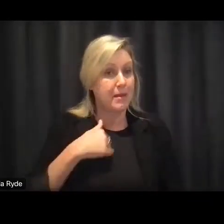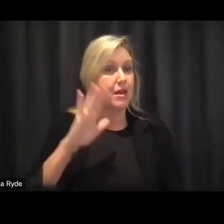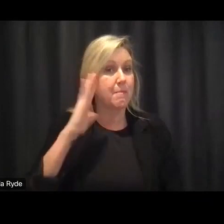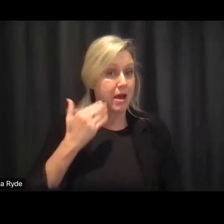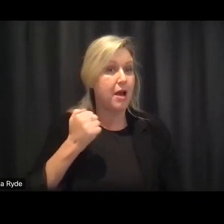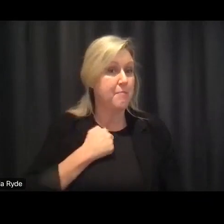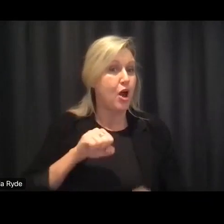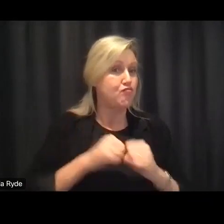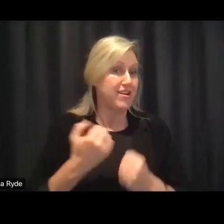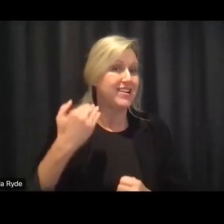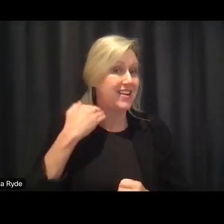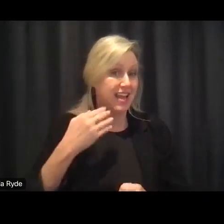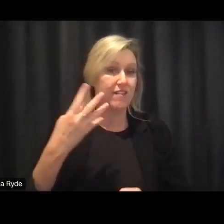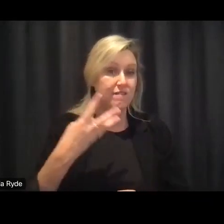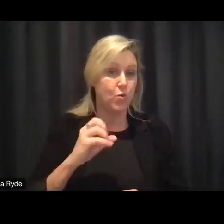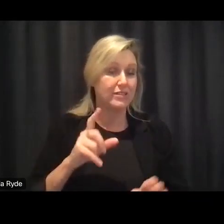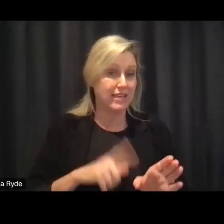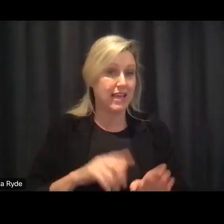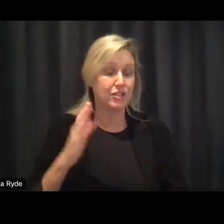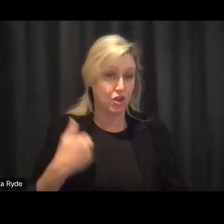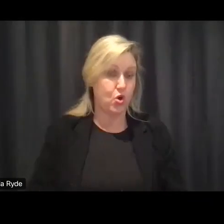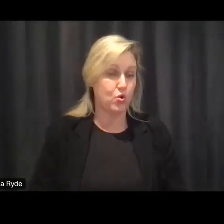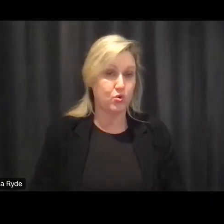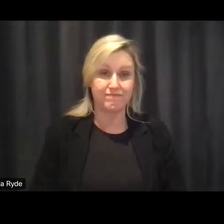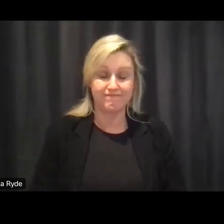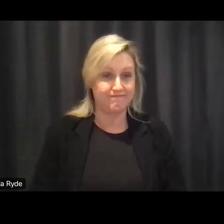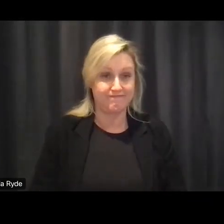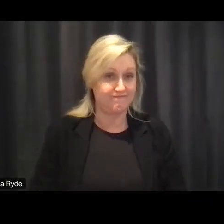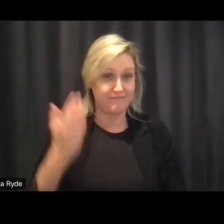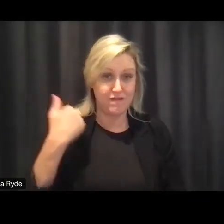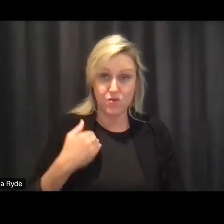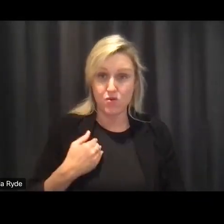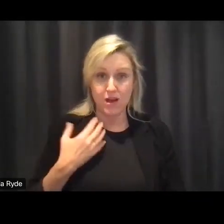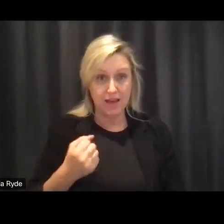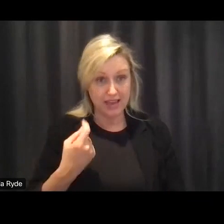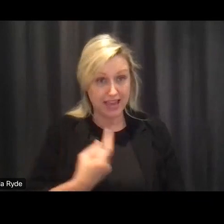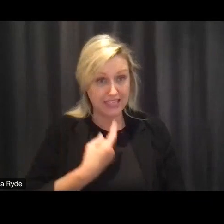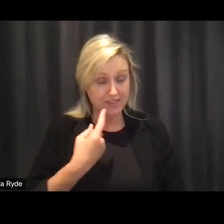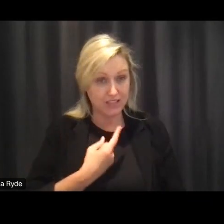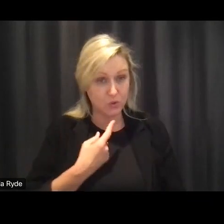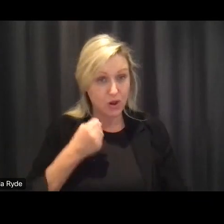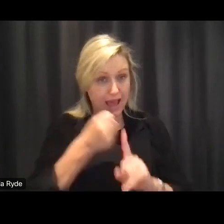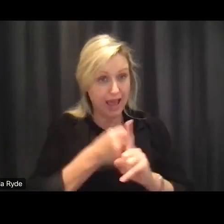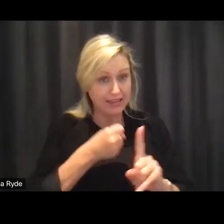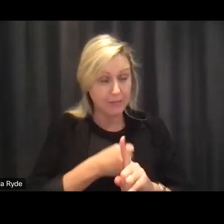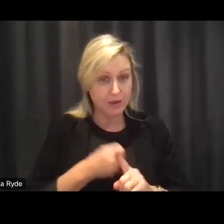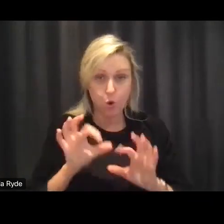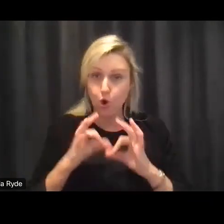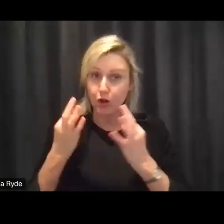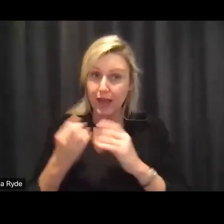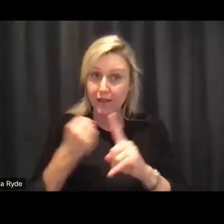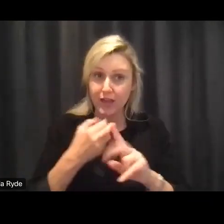in edinburgh there were no such things as individual or systemic advocacy organizations